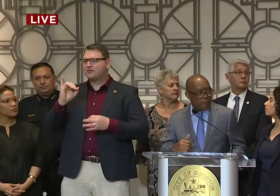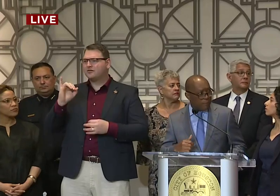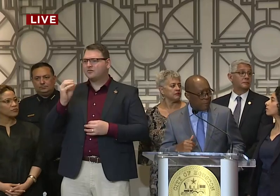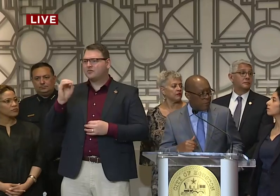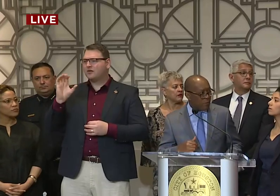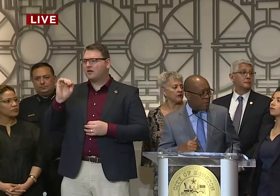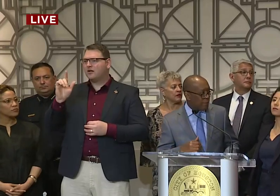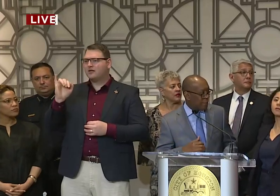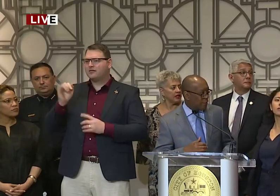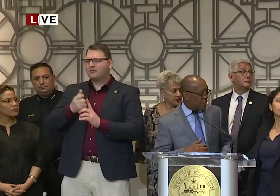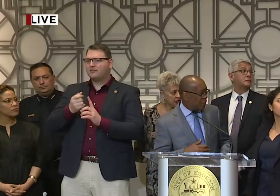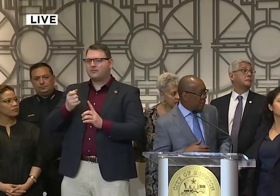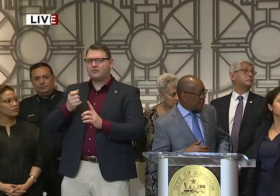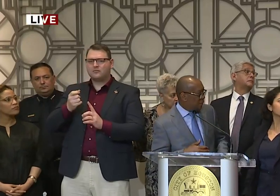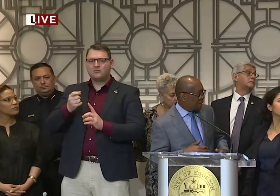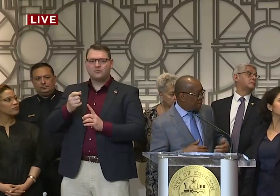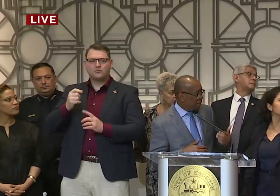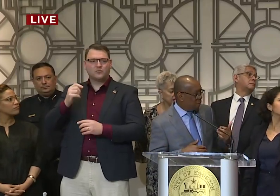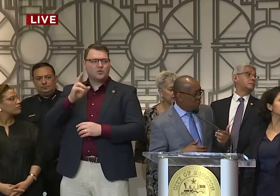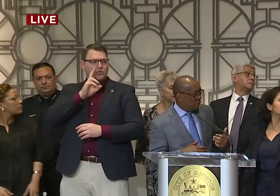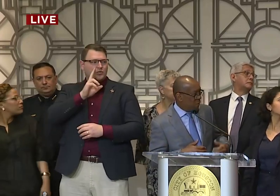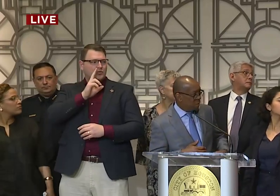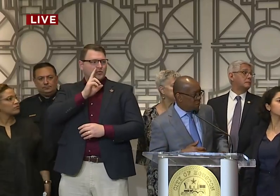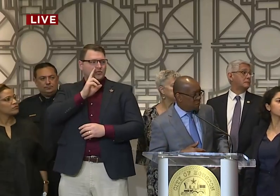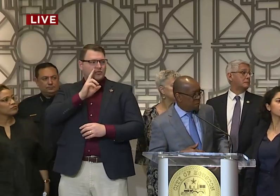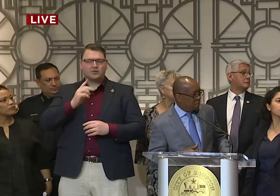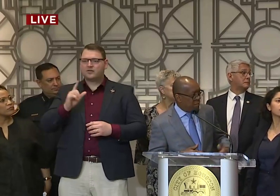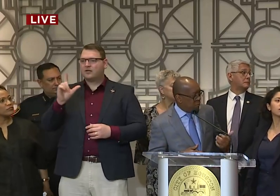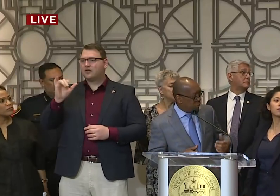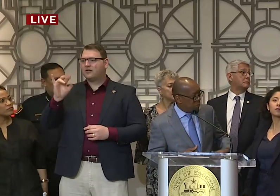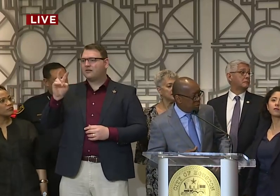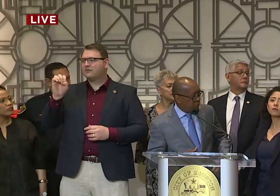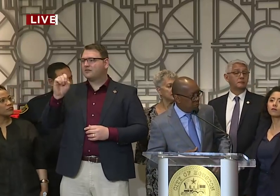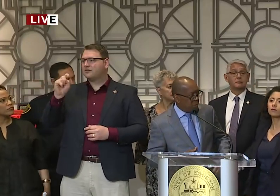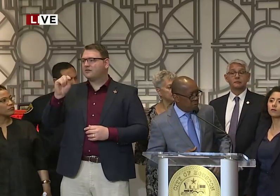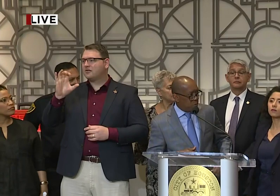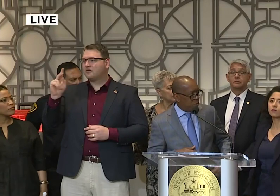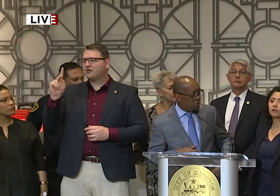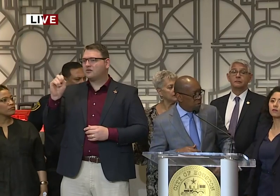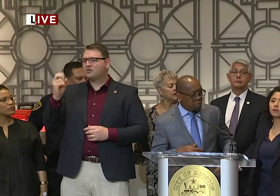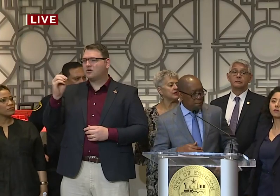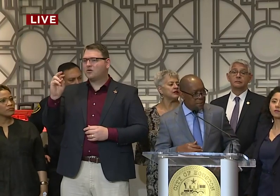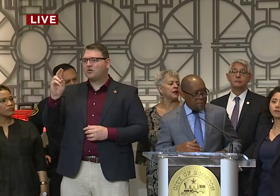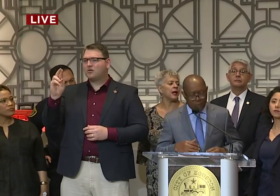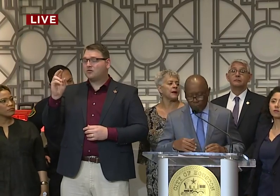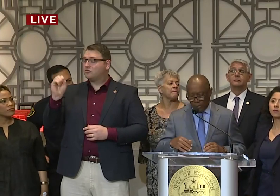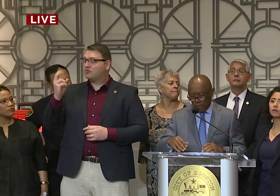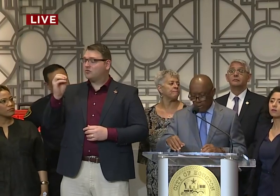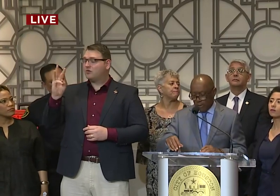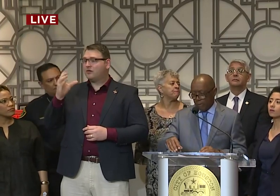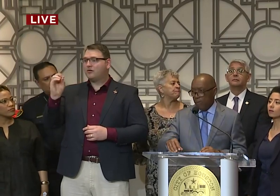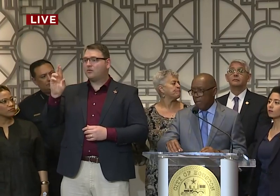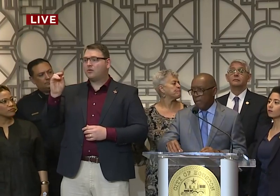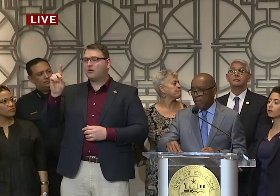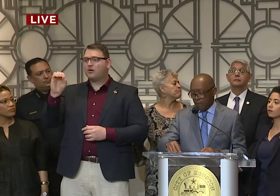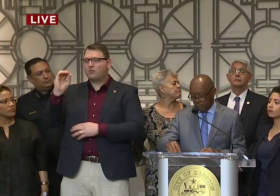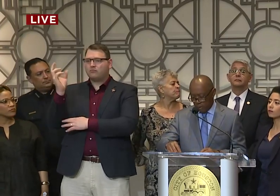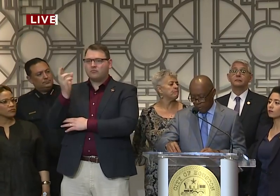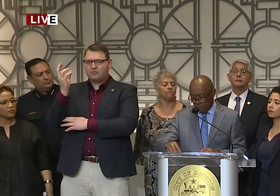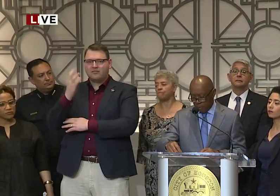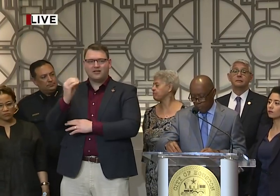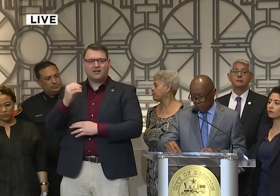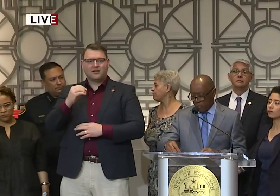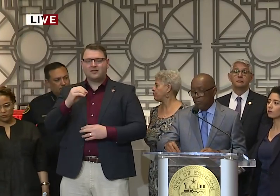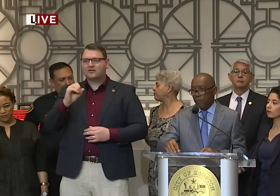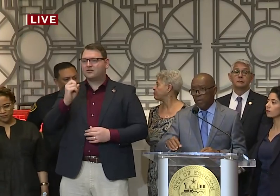from the Houston-Lost Actual Rodeo, a representative from Congresswoman Sheila Jackson-Lee, and other